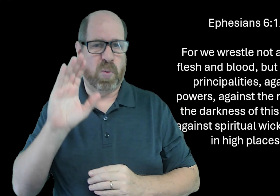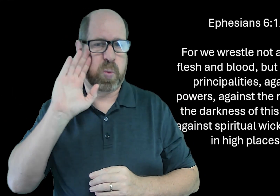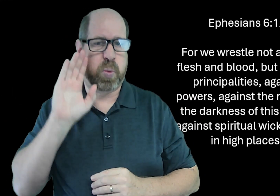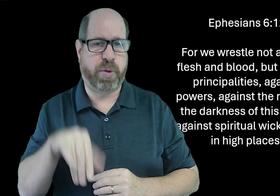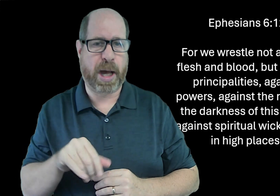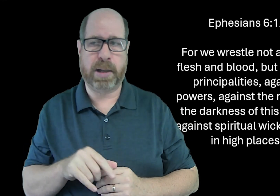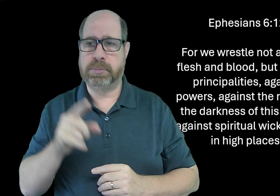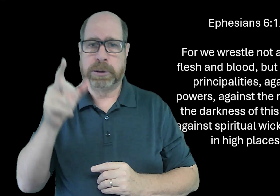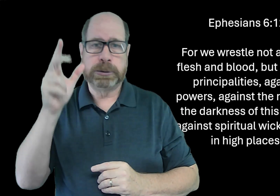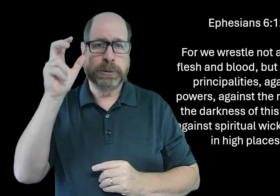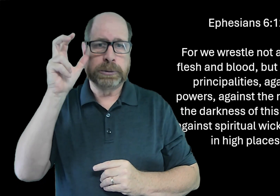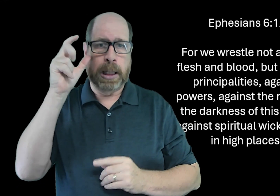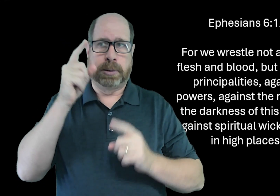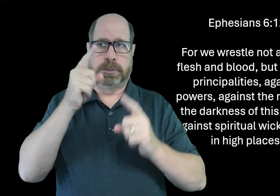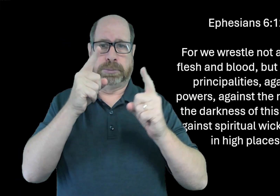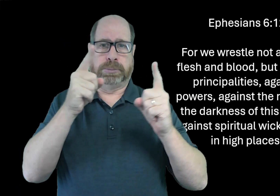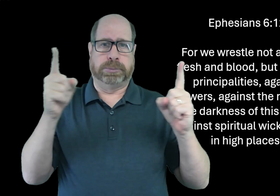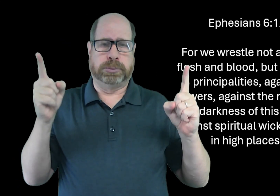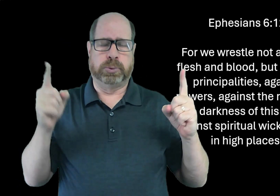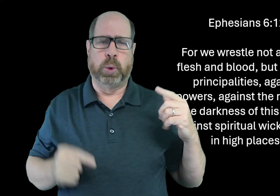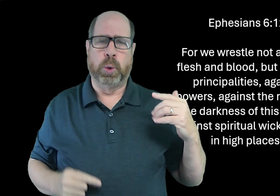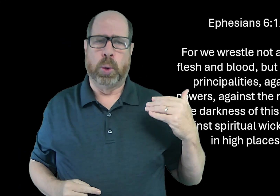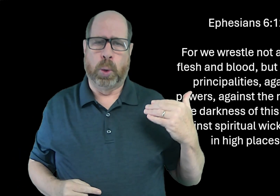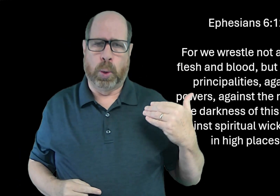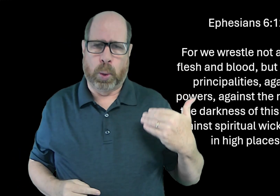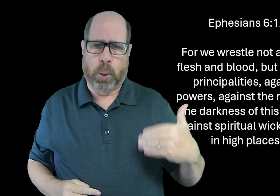So did you know that evil is out there?